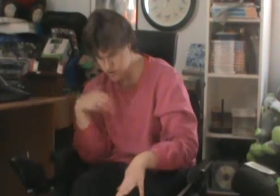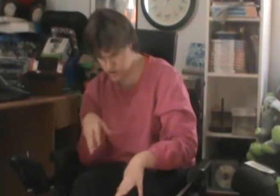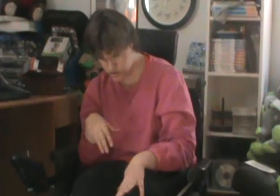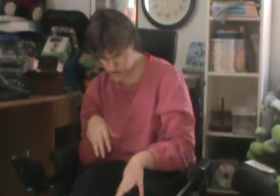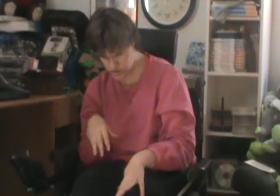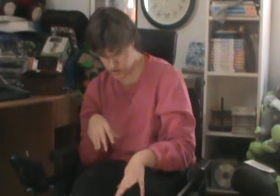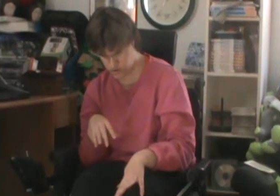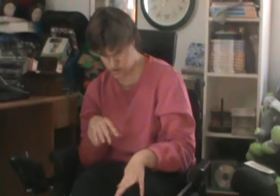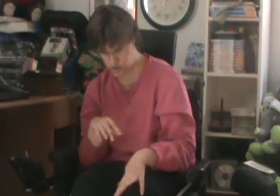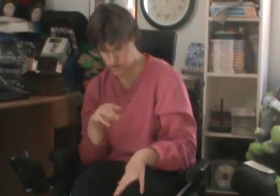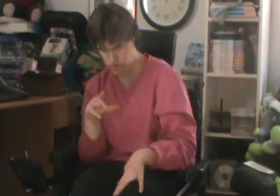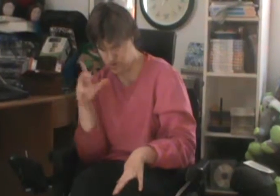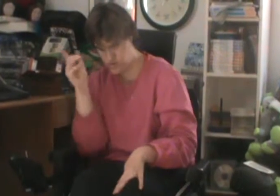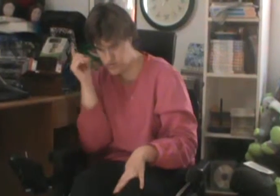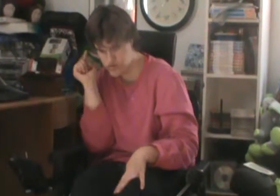Come on, man